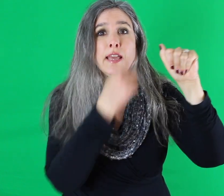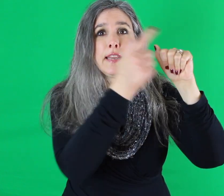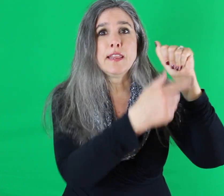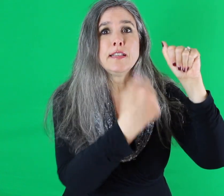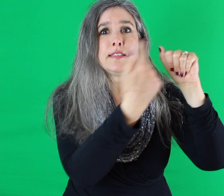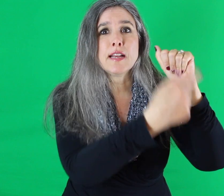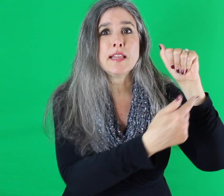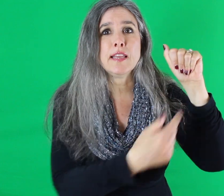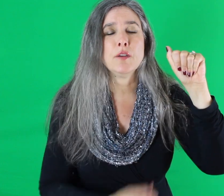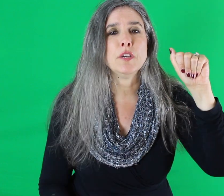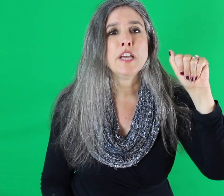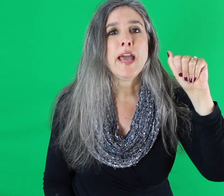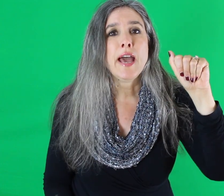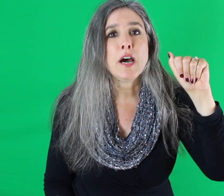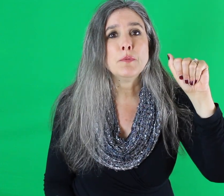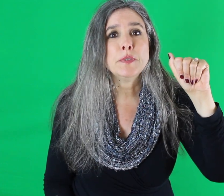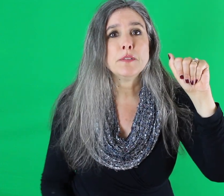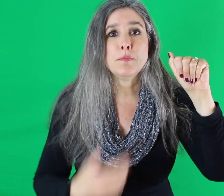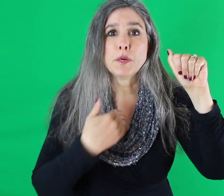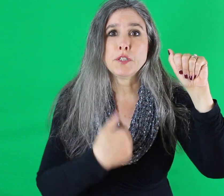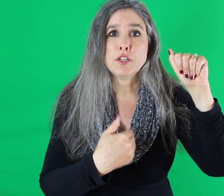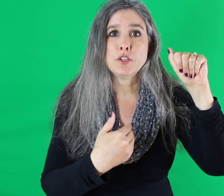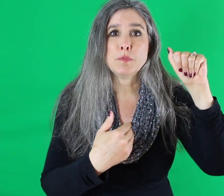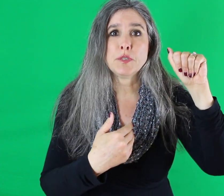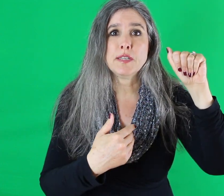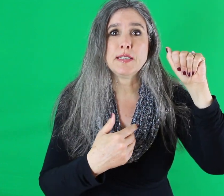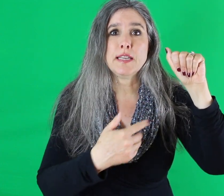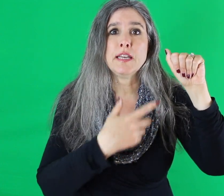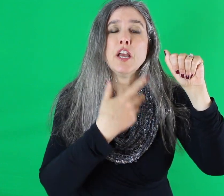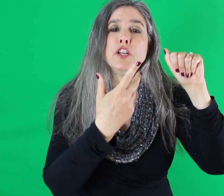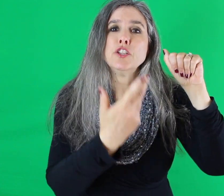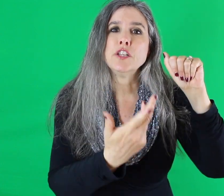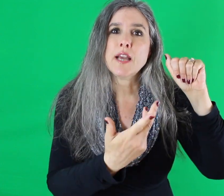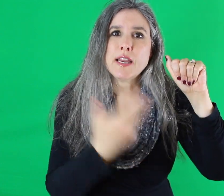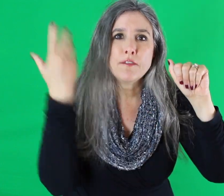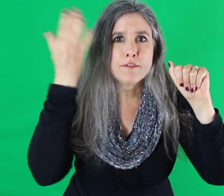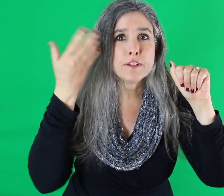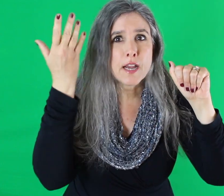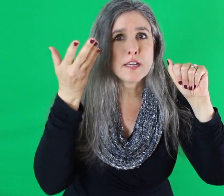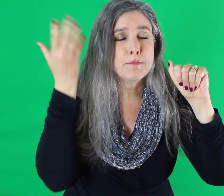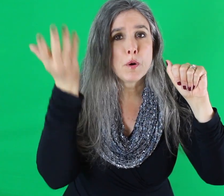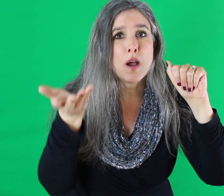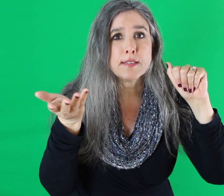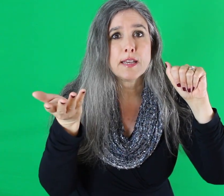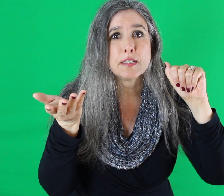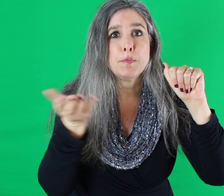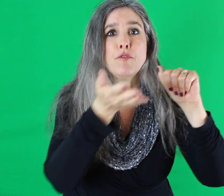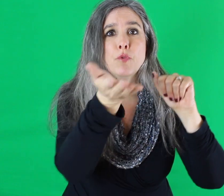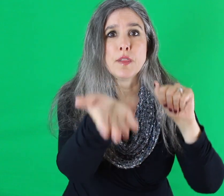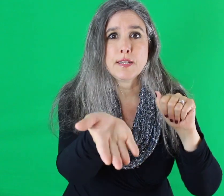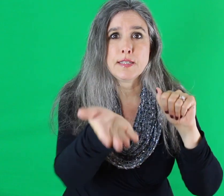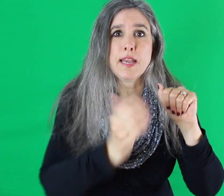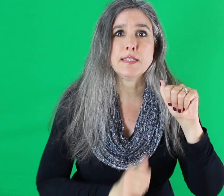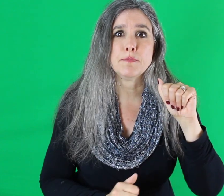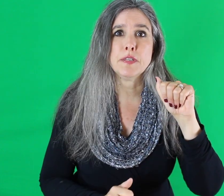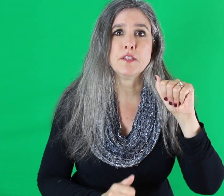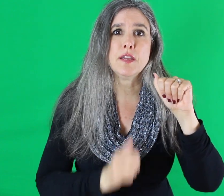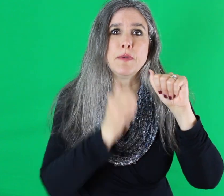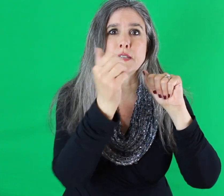Now this sign language helps the person who's presenting to kind of process before they say something. So they might